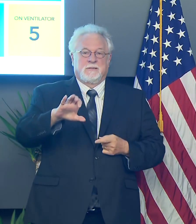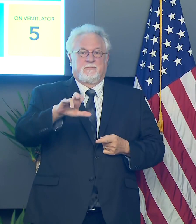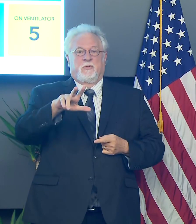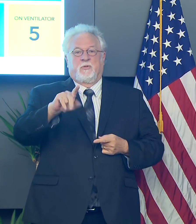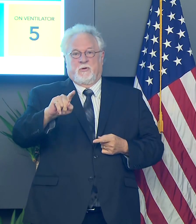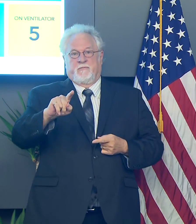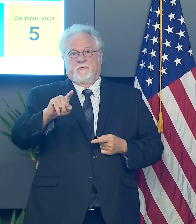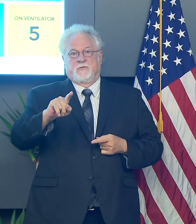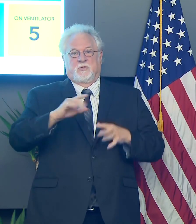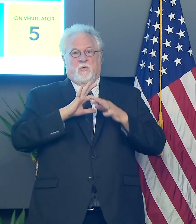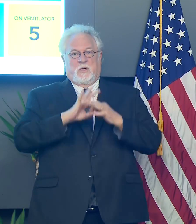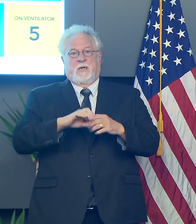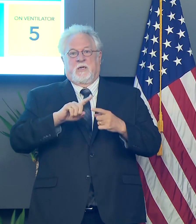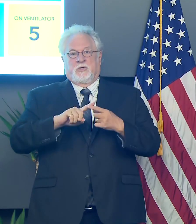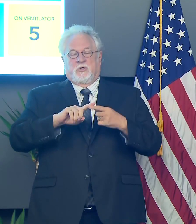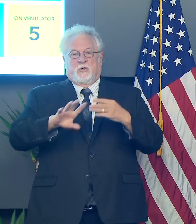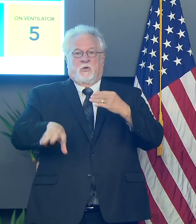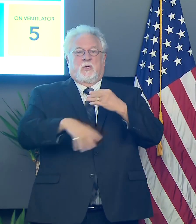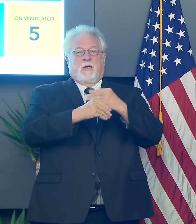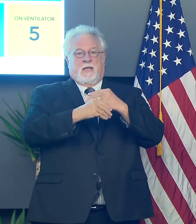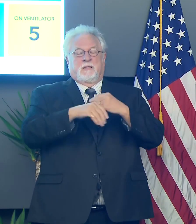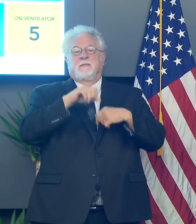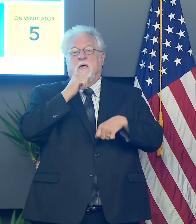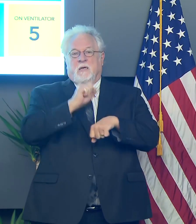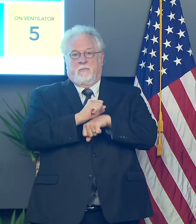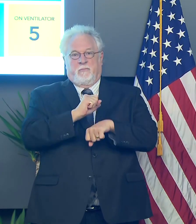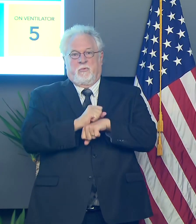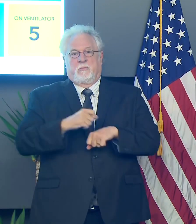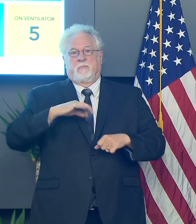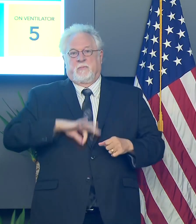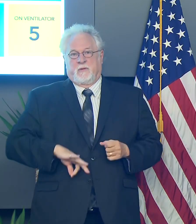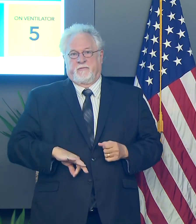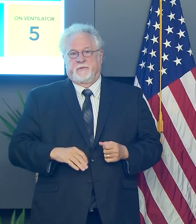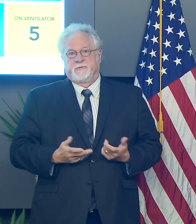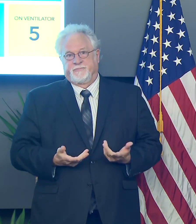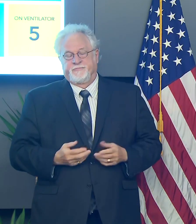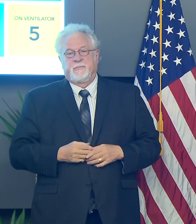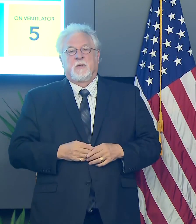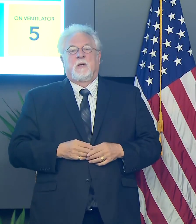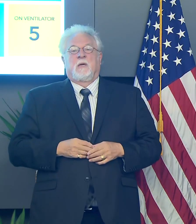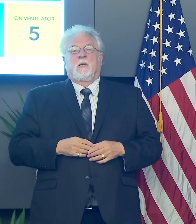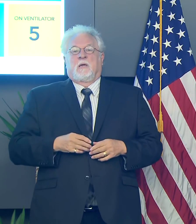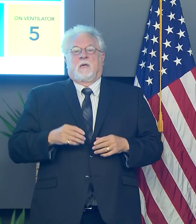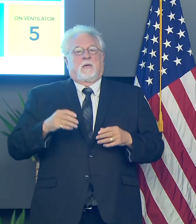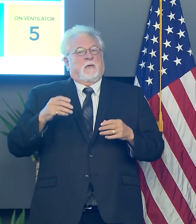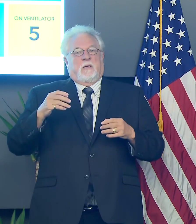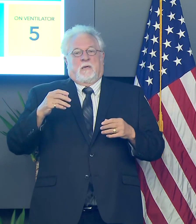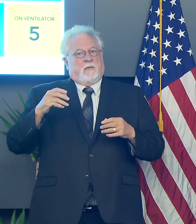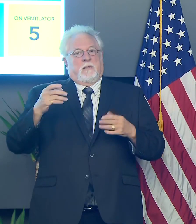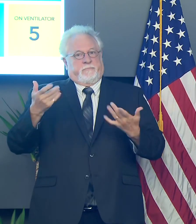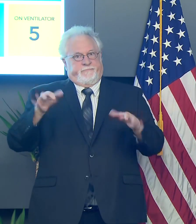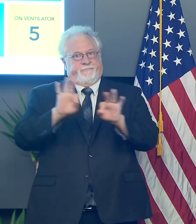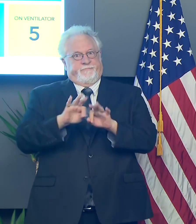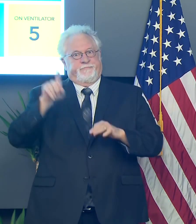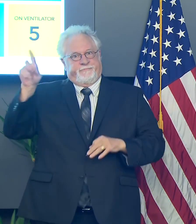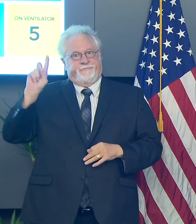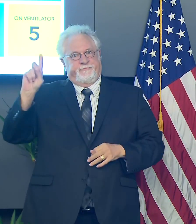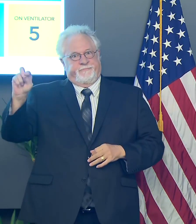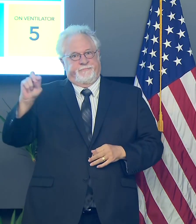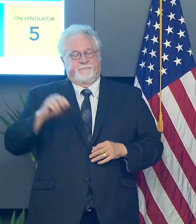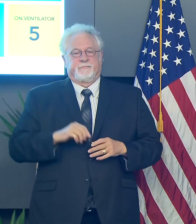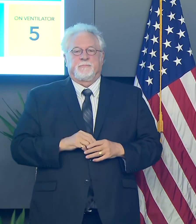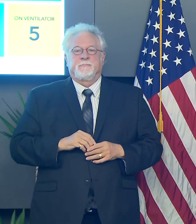relates, uh, to enhance unemployment, uh, benefits. And that's incredibly important that they do that.